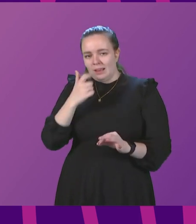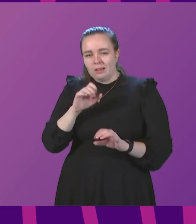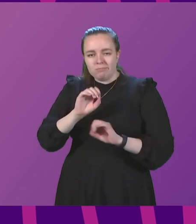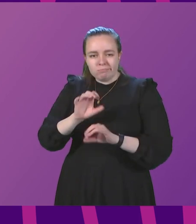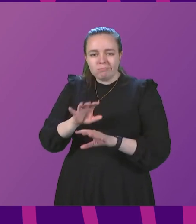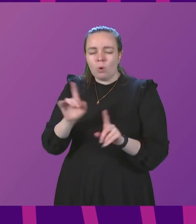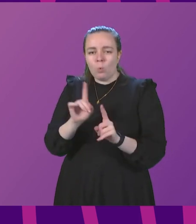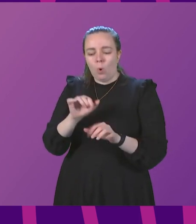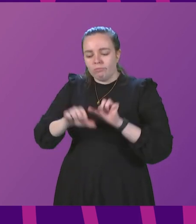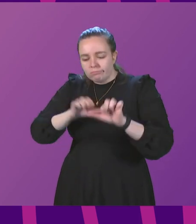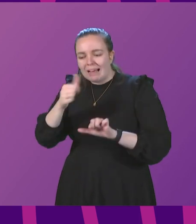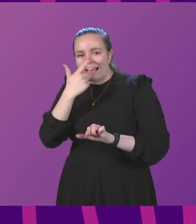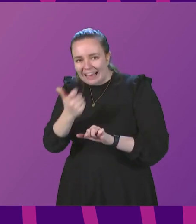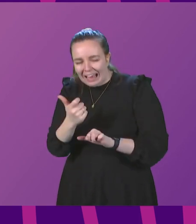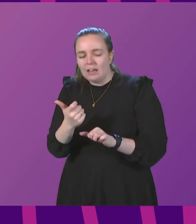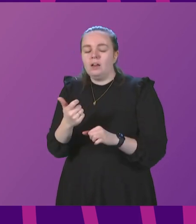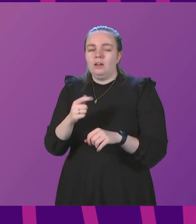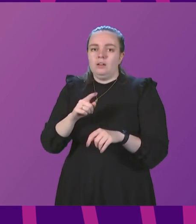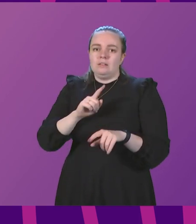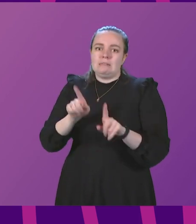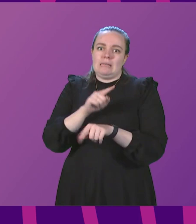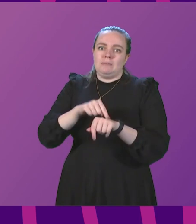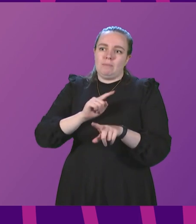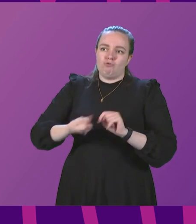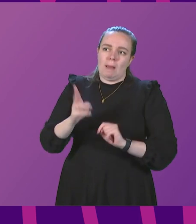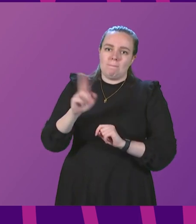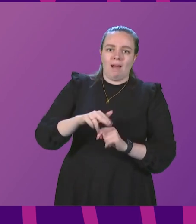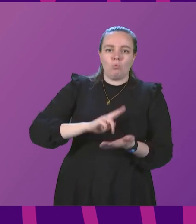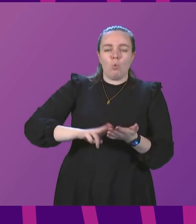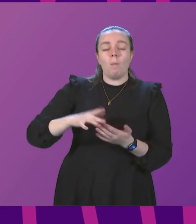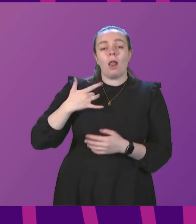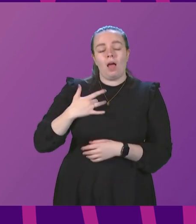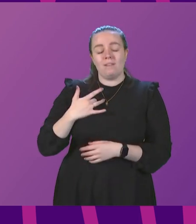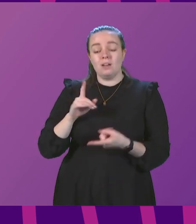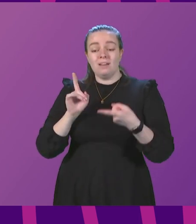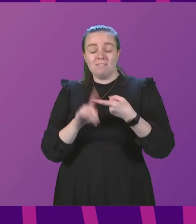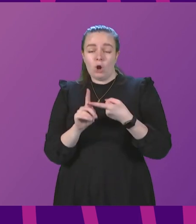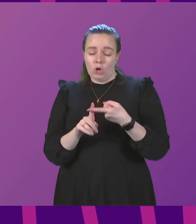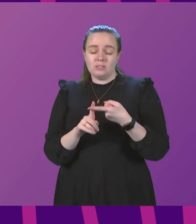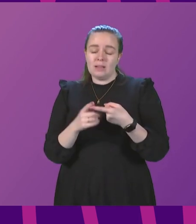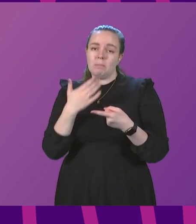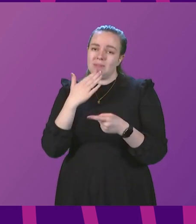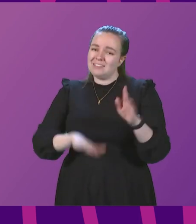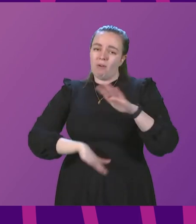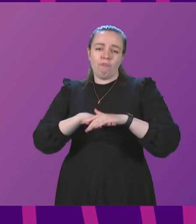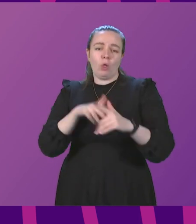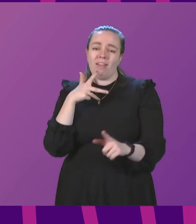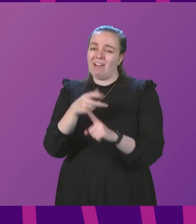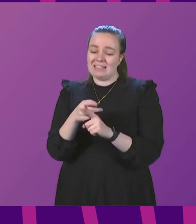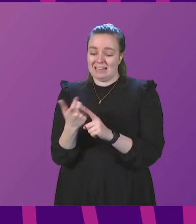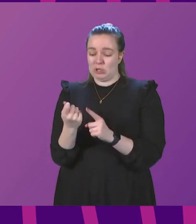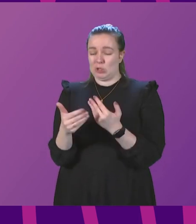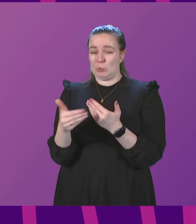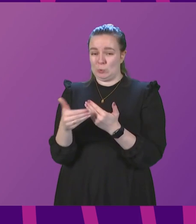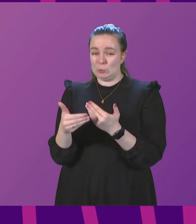to take to protect ourselves and others while we do return to more normal lives. Firstly, to repeat, please do get fully vaccinated as soon as you